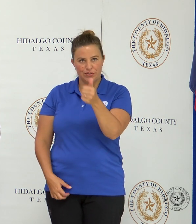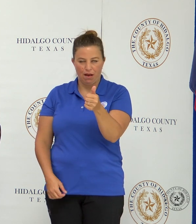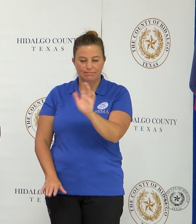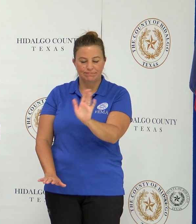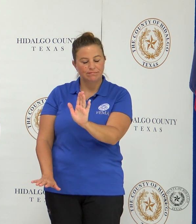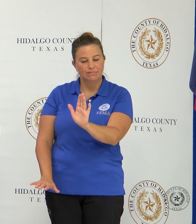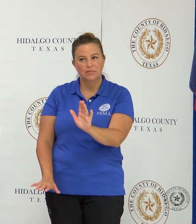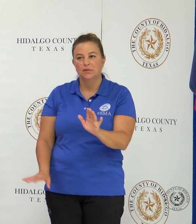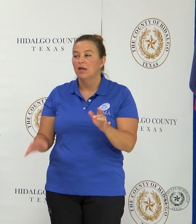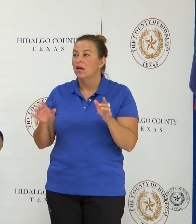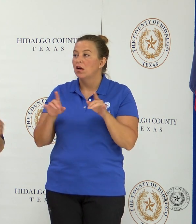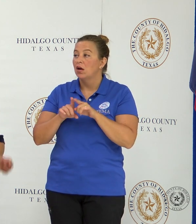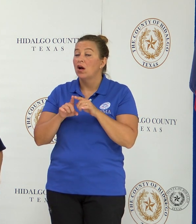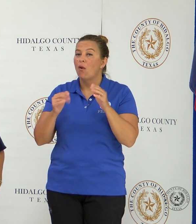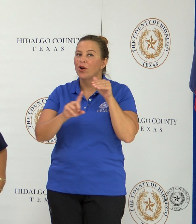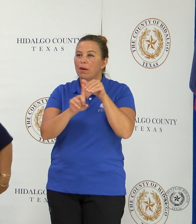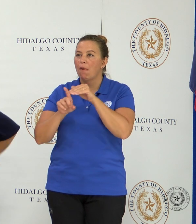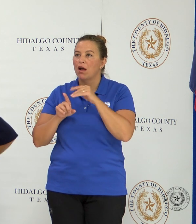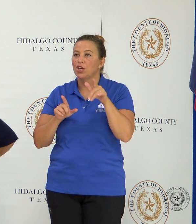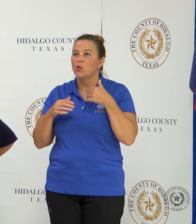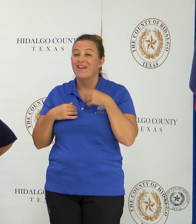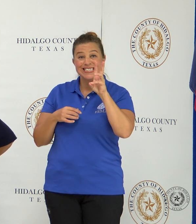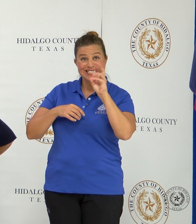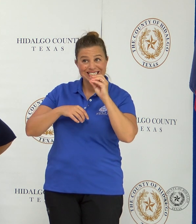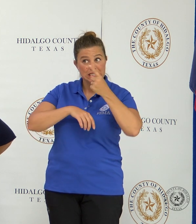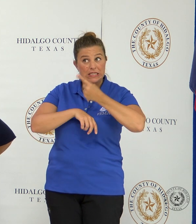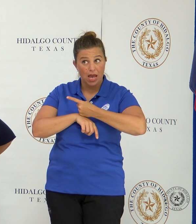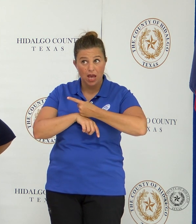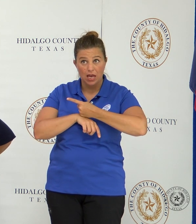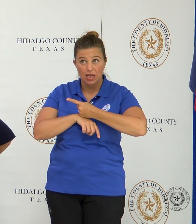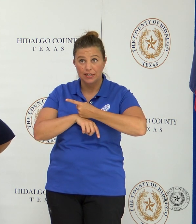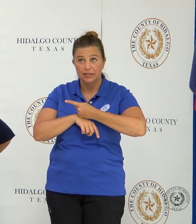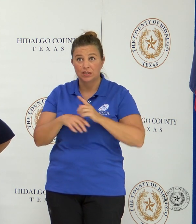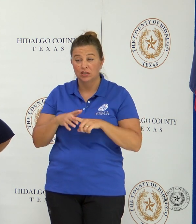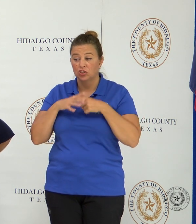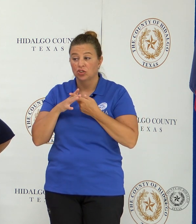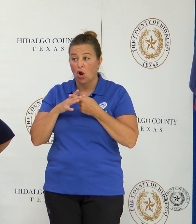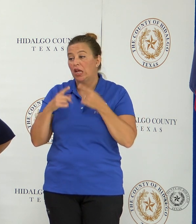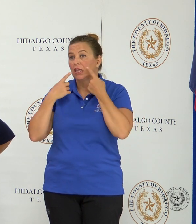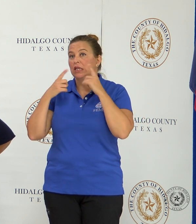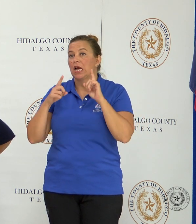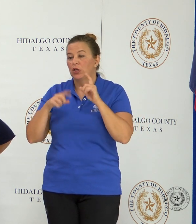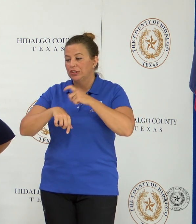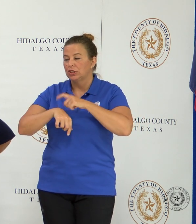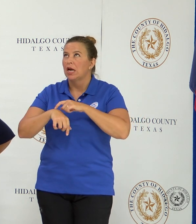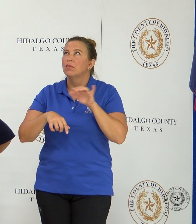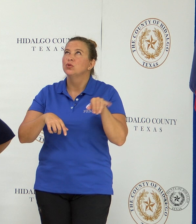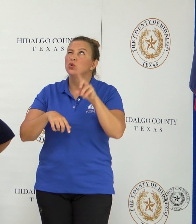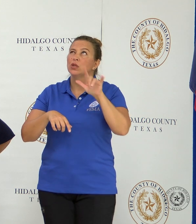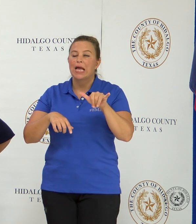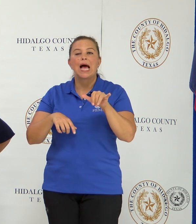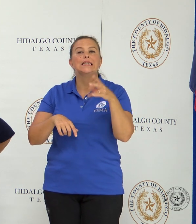And I would like to remind you that you have 60 days from the time of the declaration, which was on